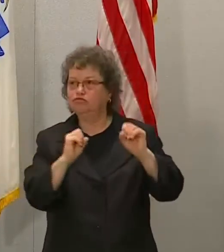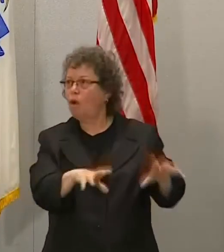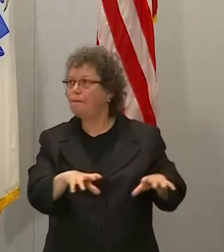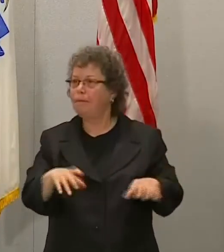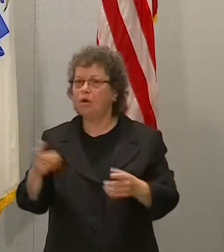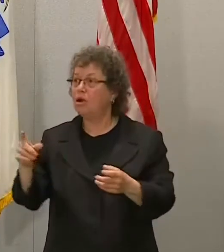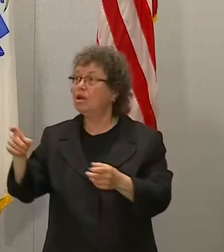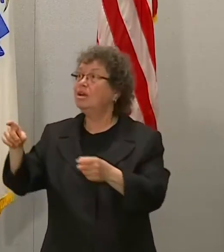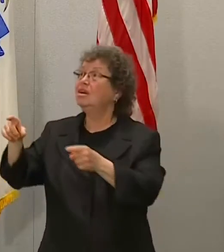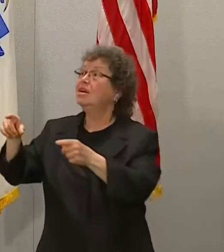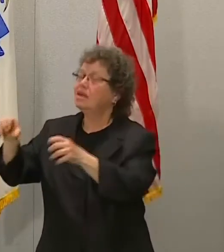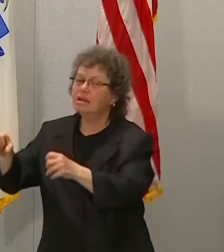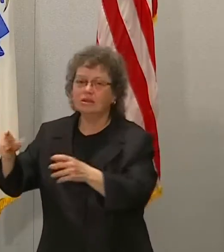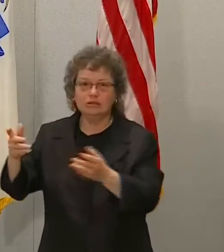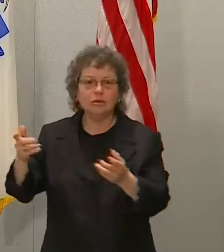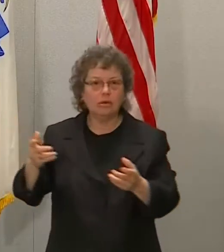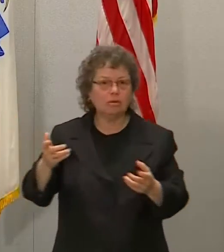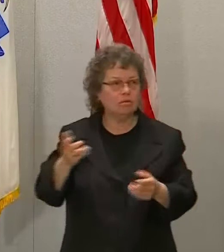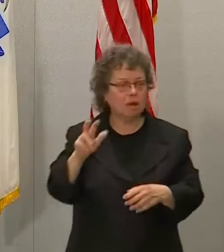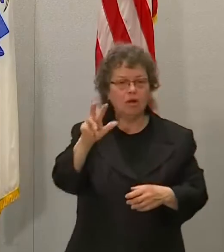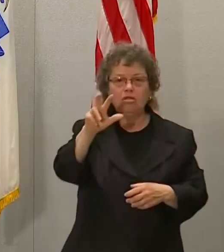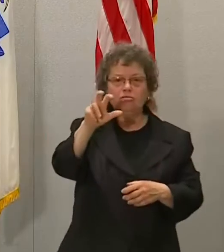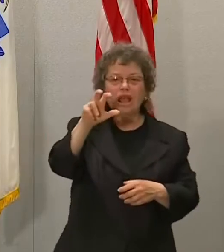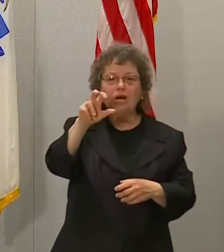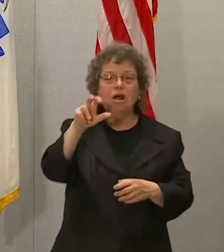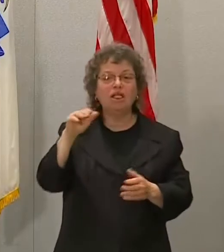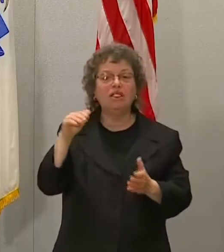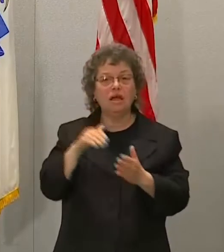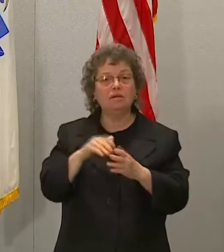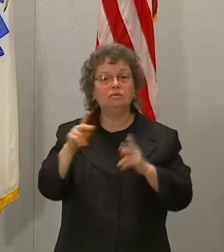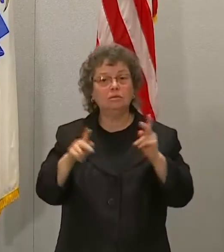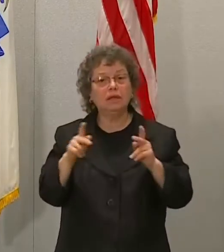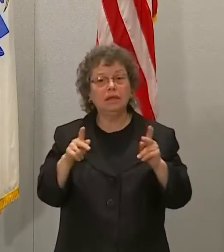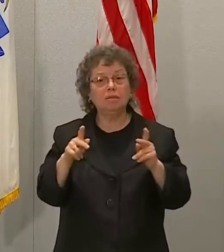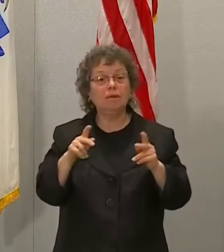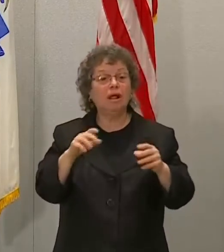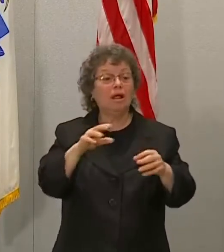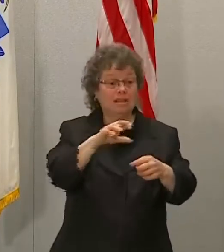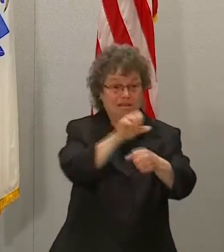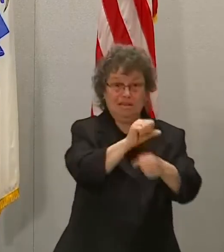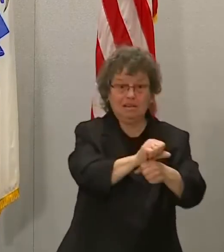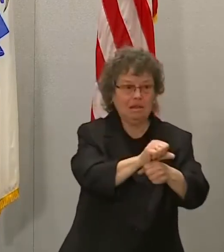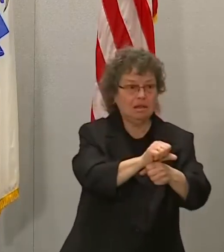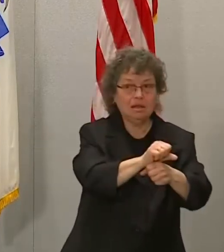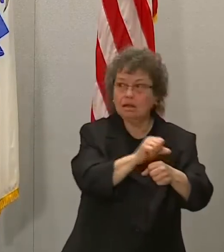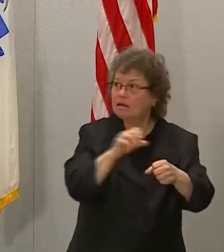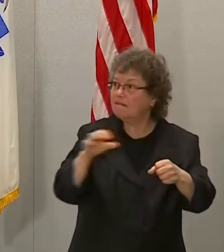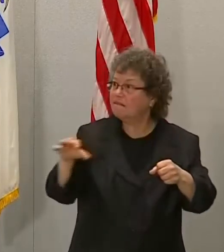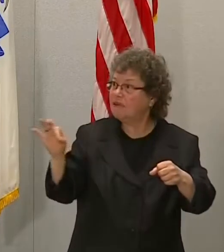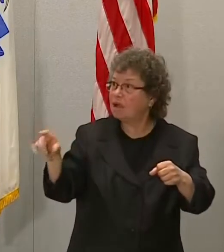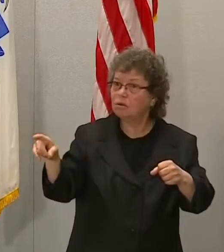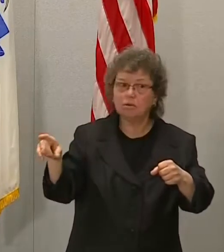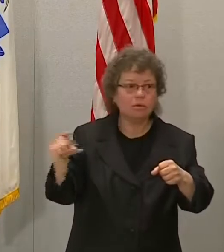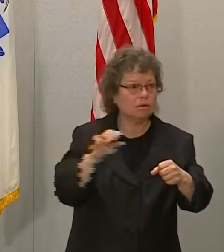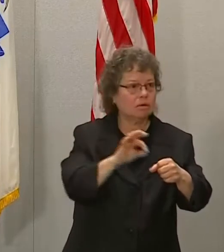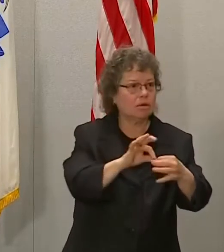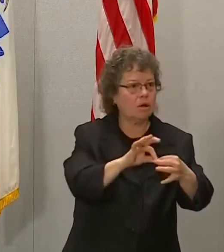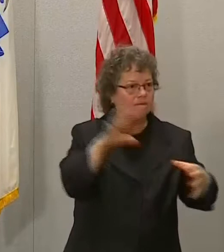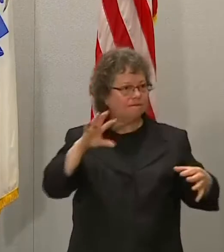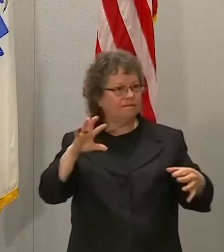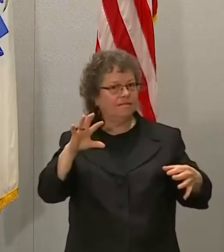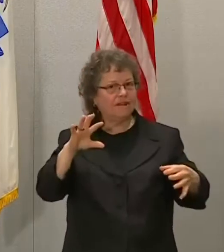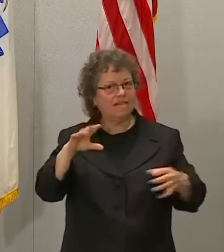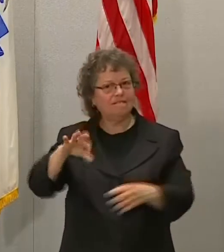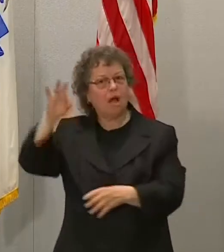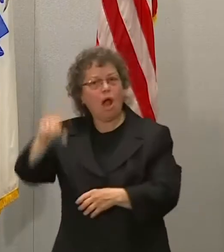-registered, we've had about 300,000 people who unregistered, which says to us that they went and got an appointment somewhere else. So,